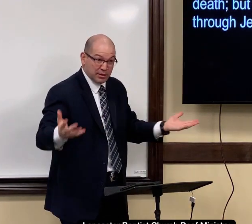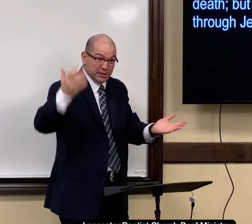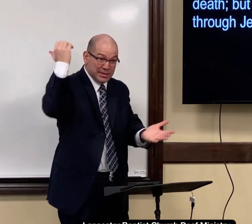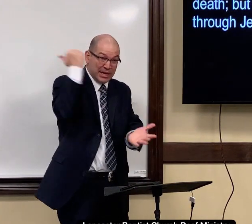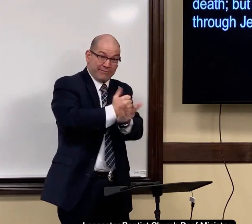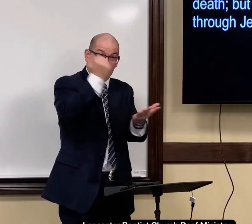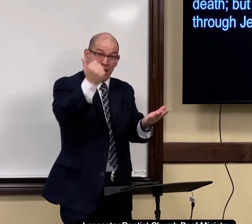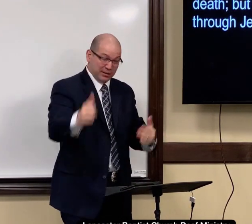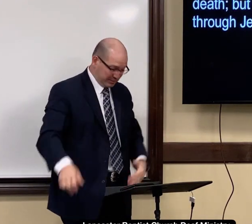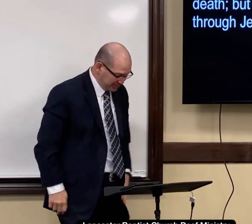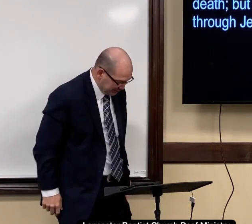amen